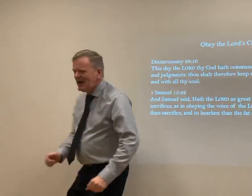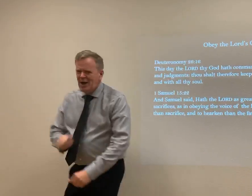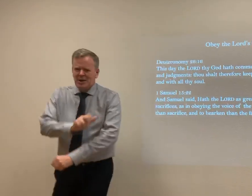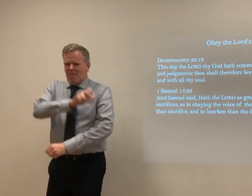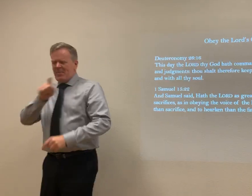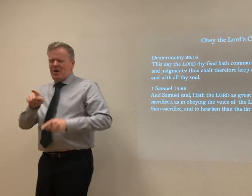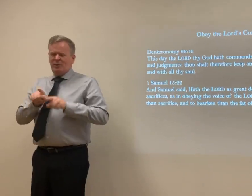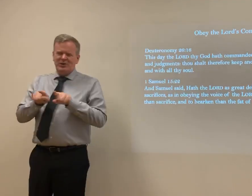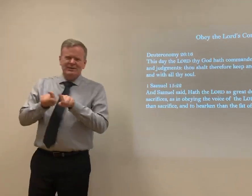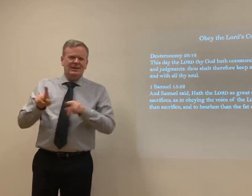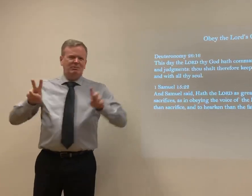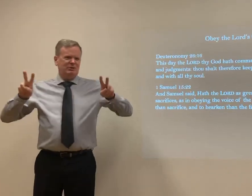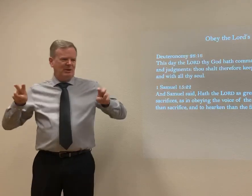Going back to my story.